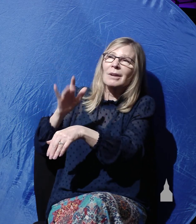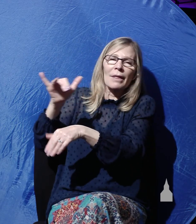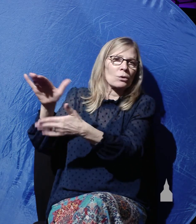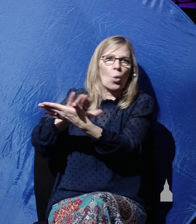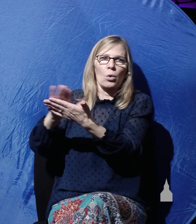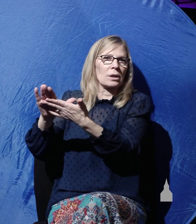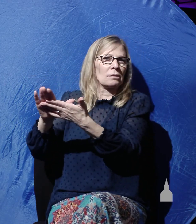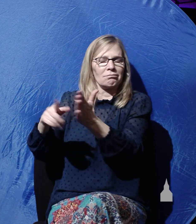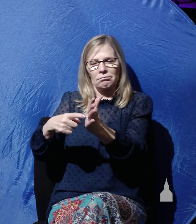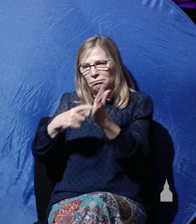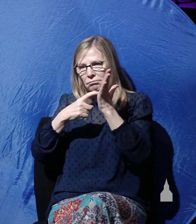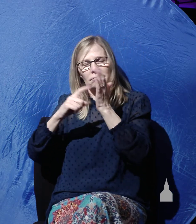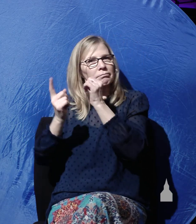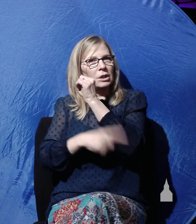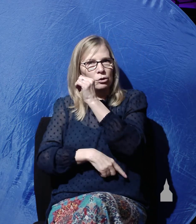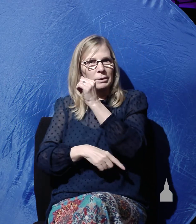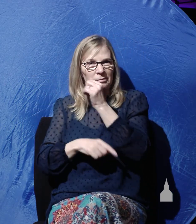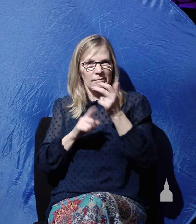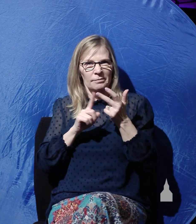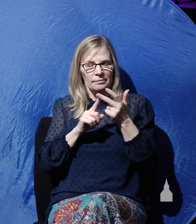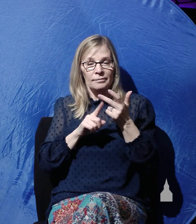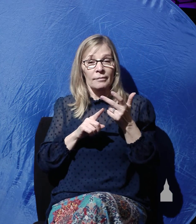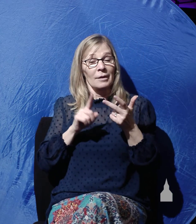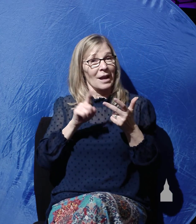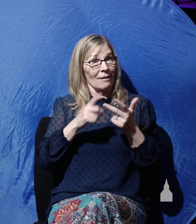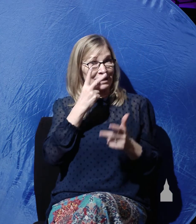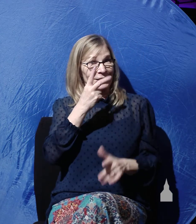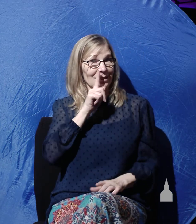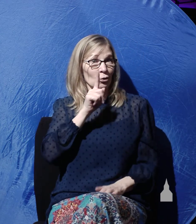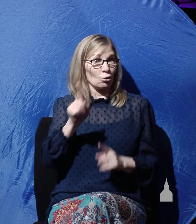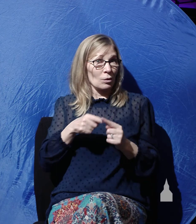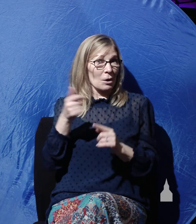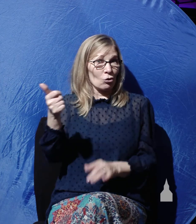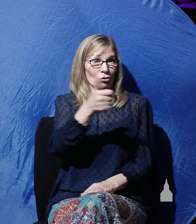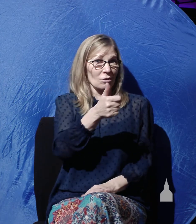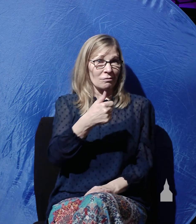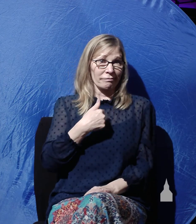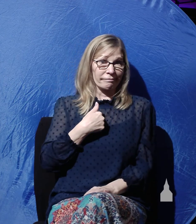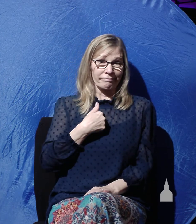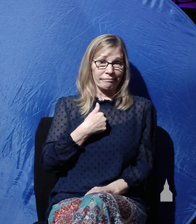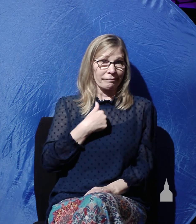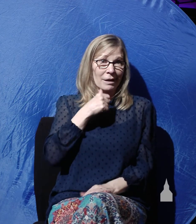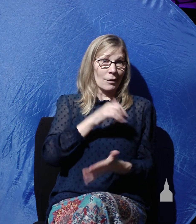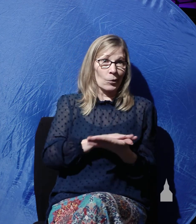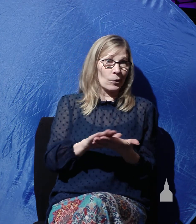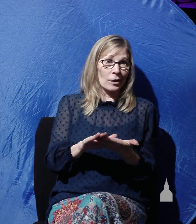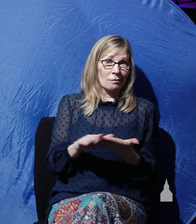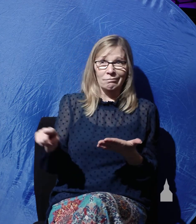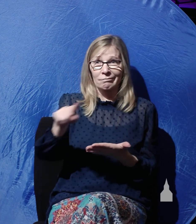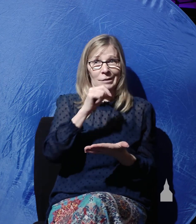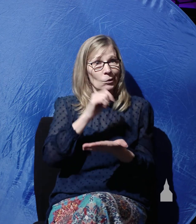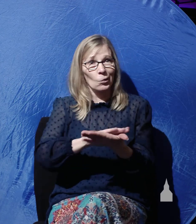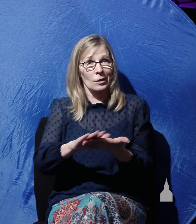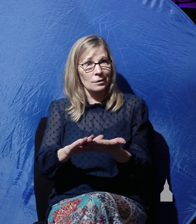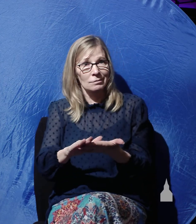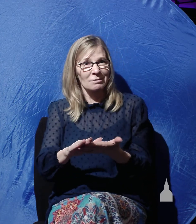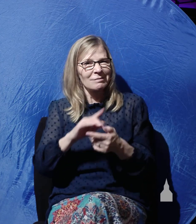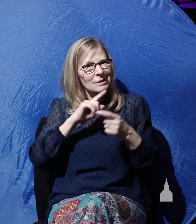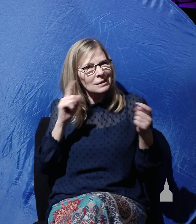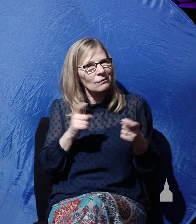punishment. And then you must see the truth about yourself. You are not holy. I am not holy. We're sinful. We deserve to be